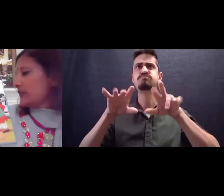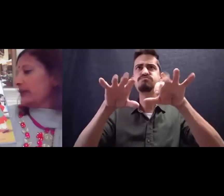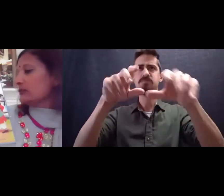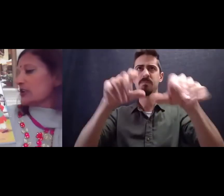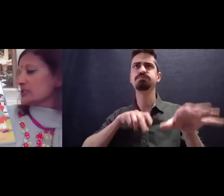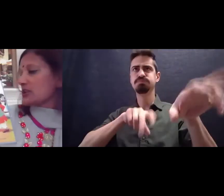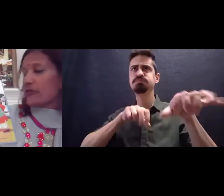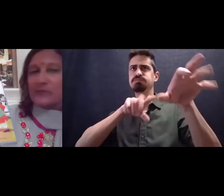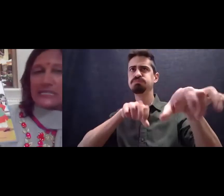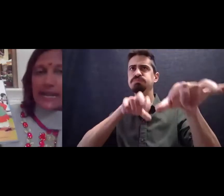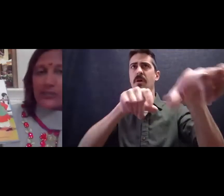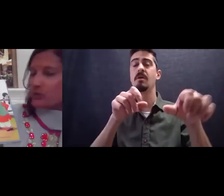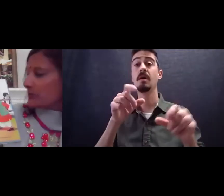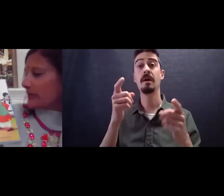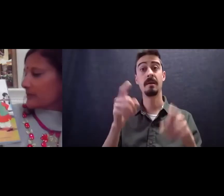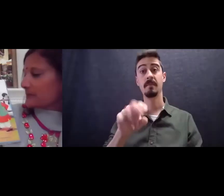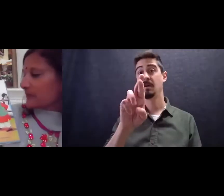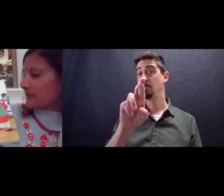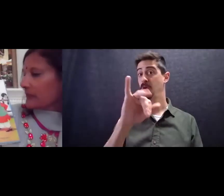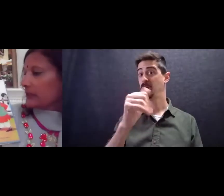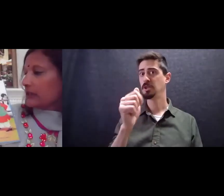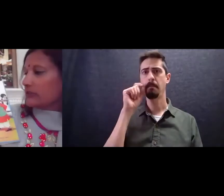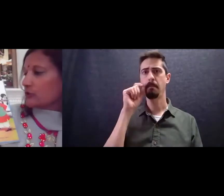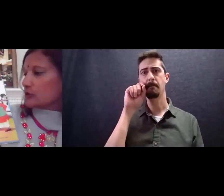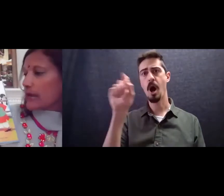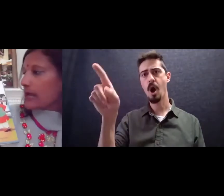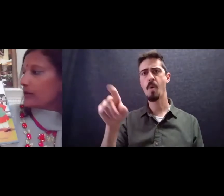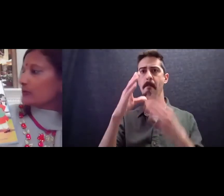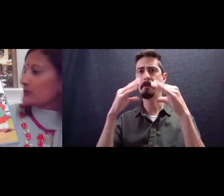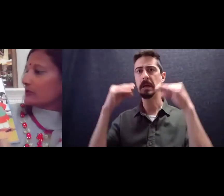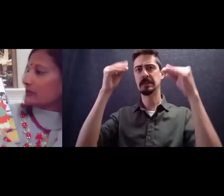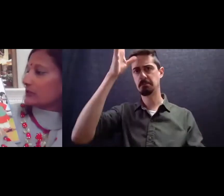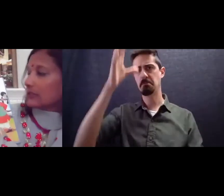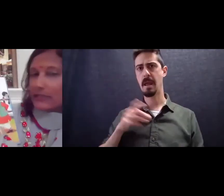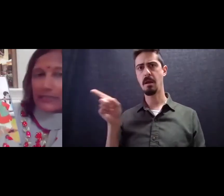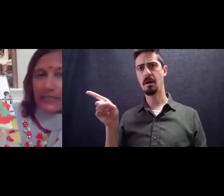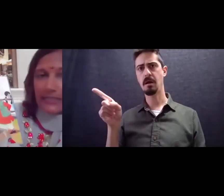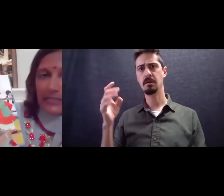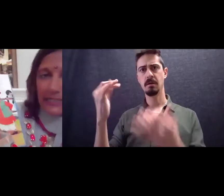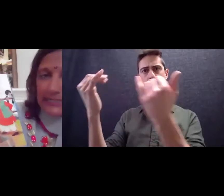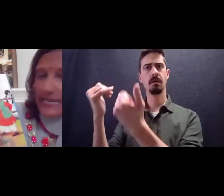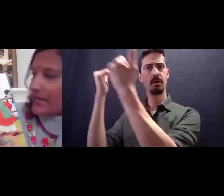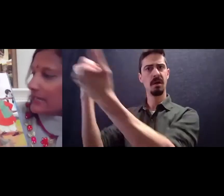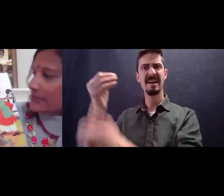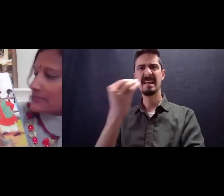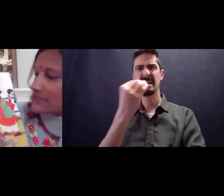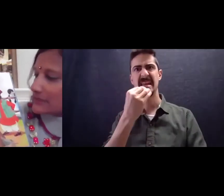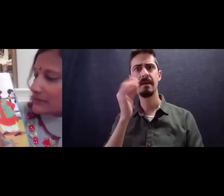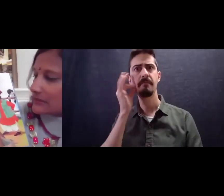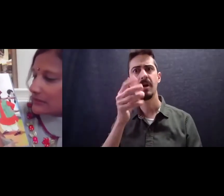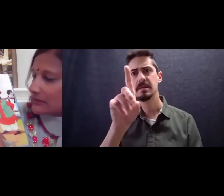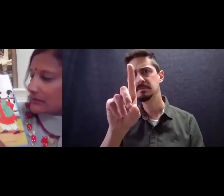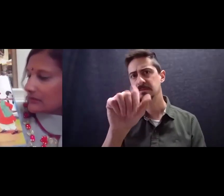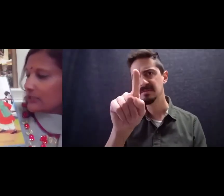then Raja saw the mustachioed man in the crowd eating dates